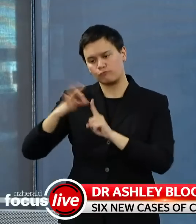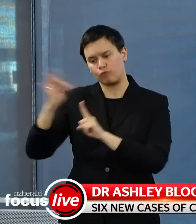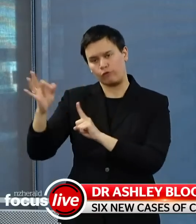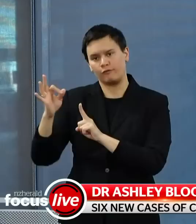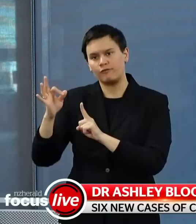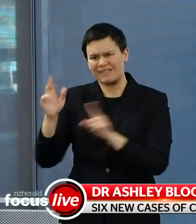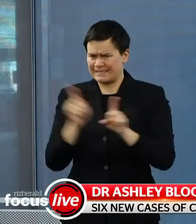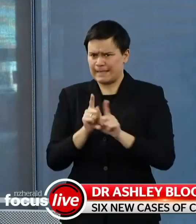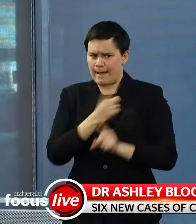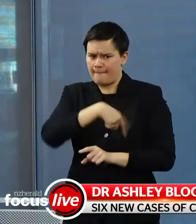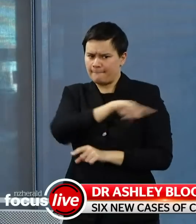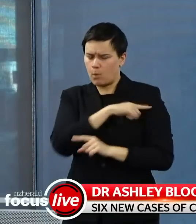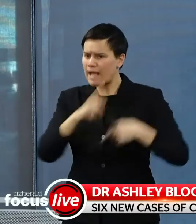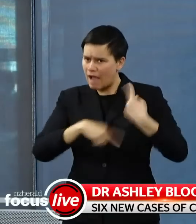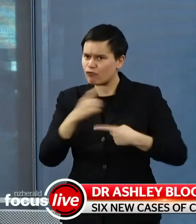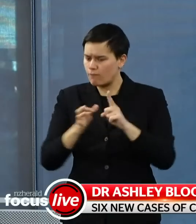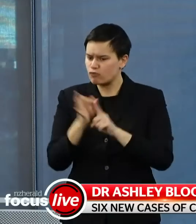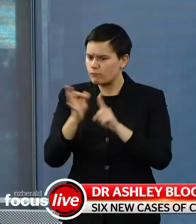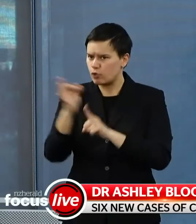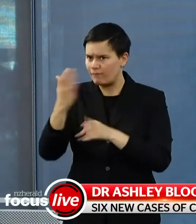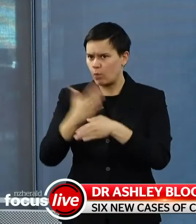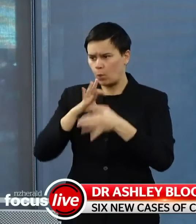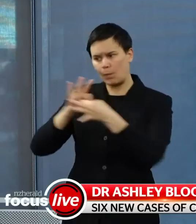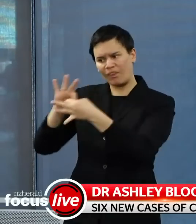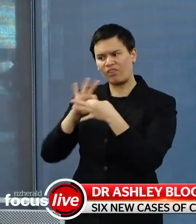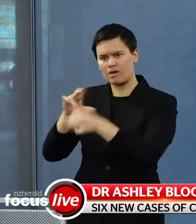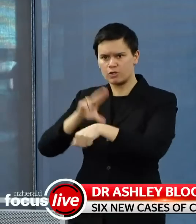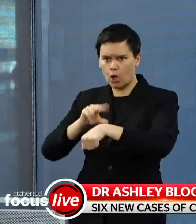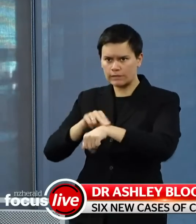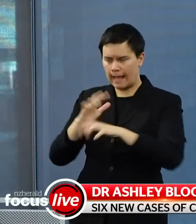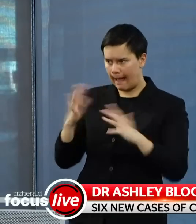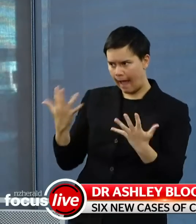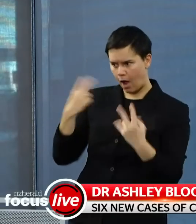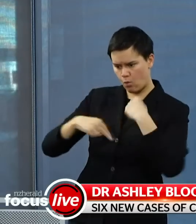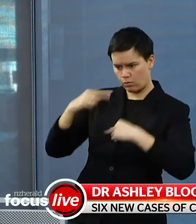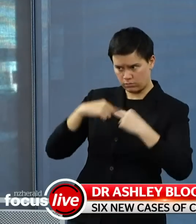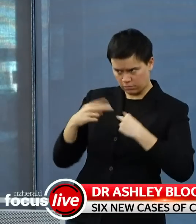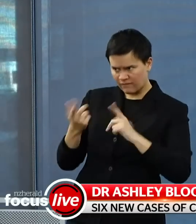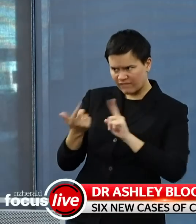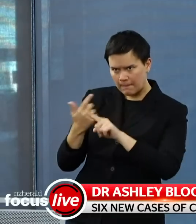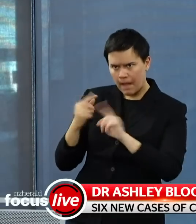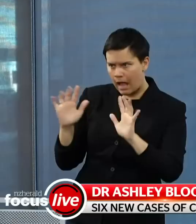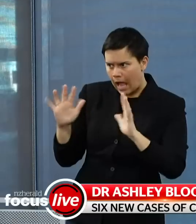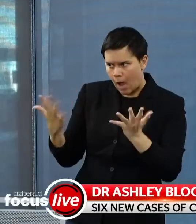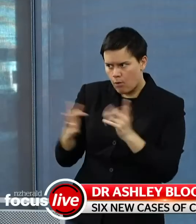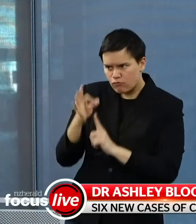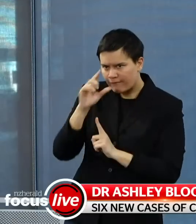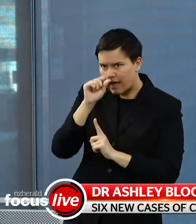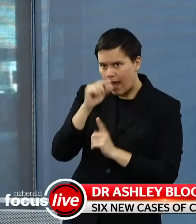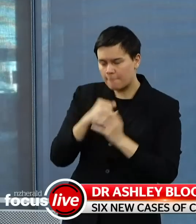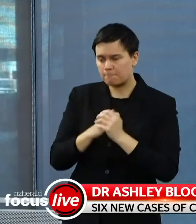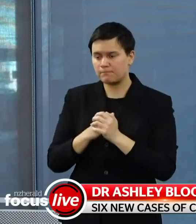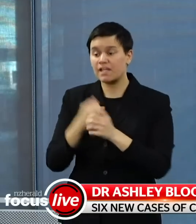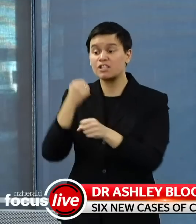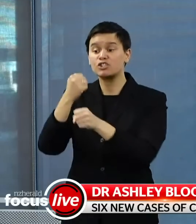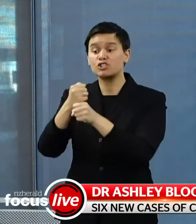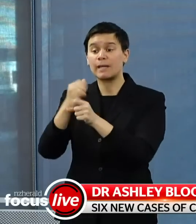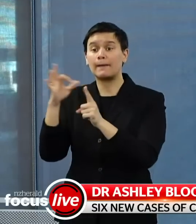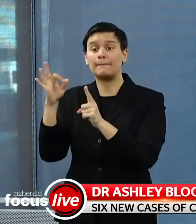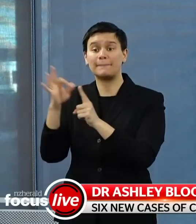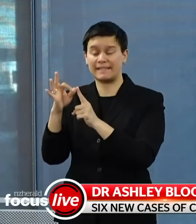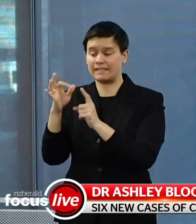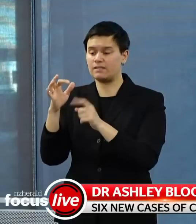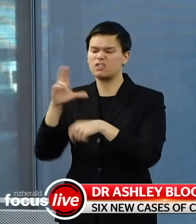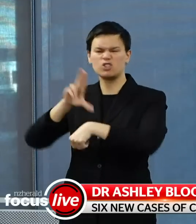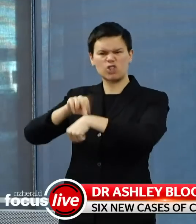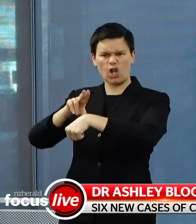Look, we're continuing to work really closely. And I was just talking, uh, this morning with the, the head of, uh, General Practice New Zealand, actually got a very nice letter from him and